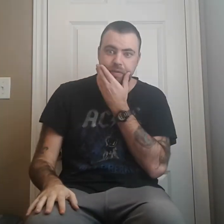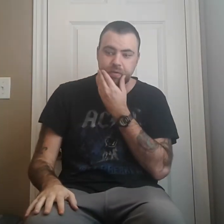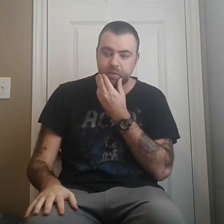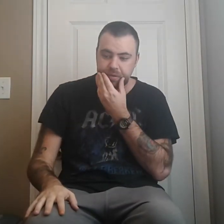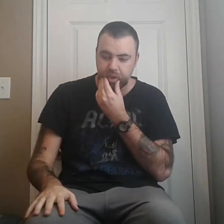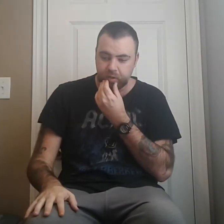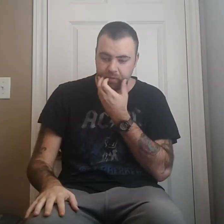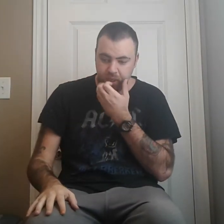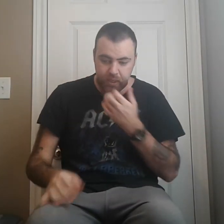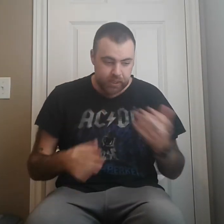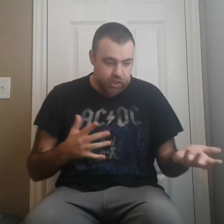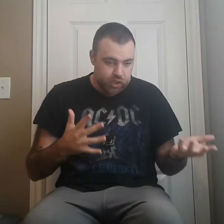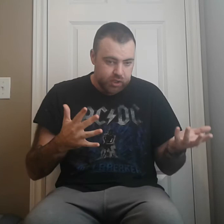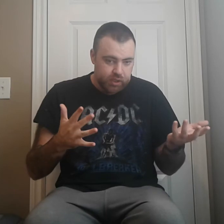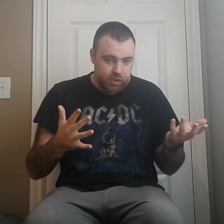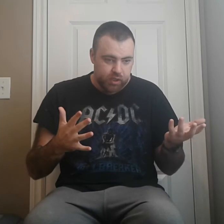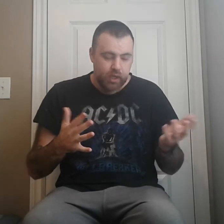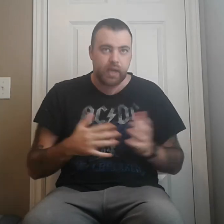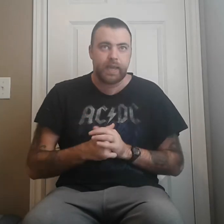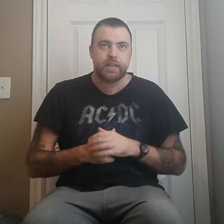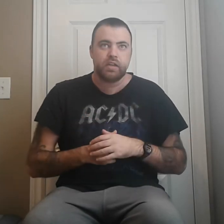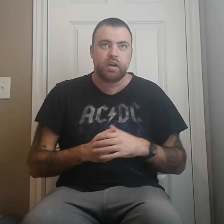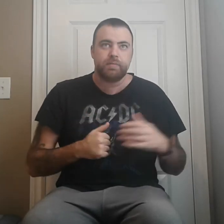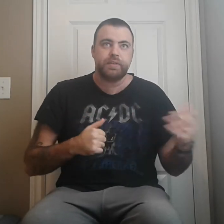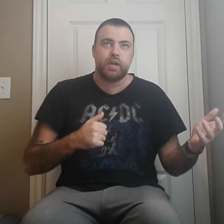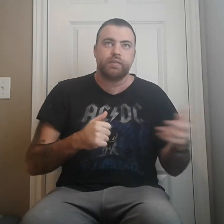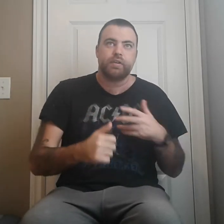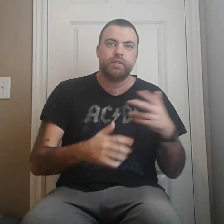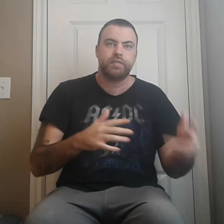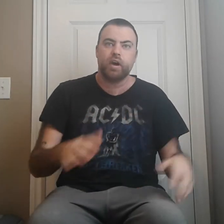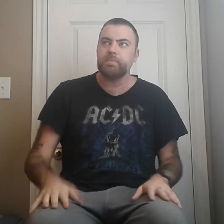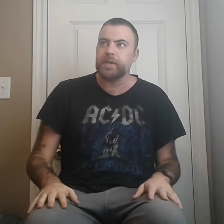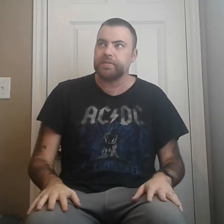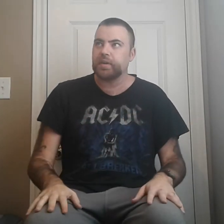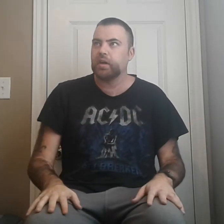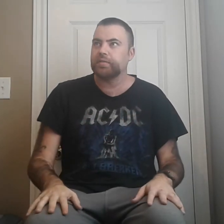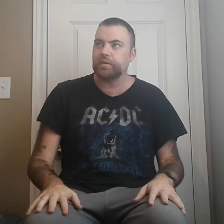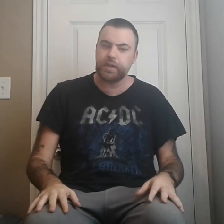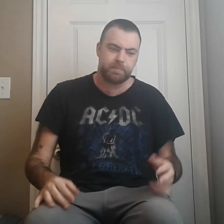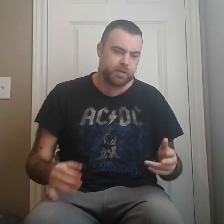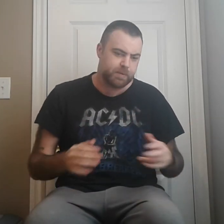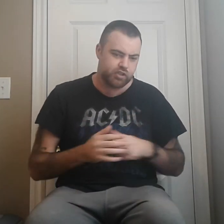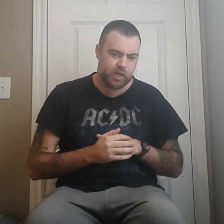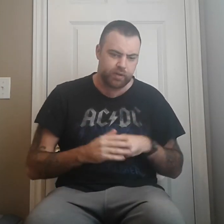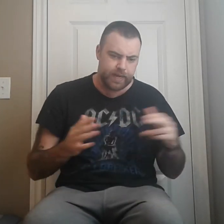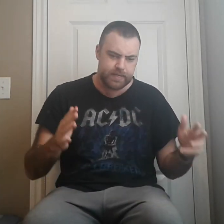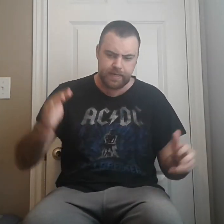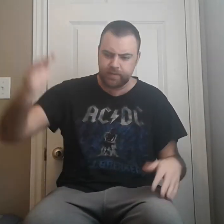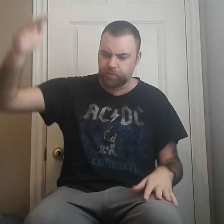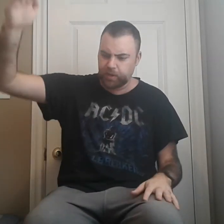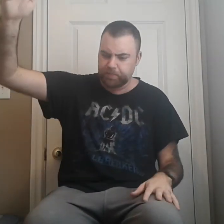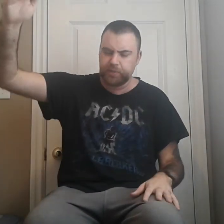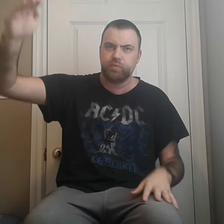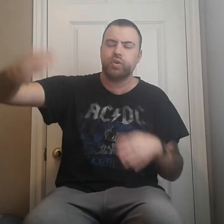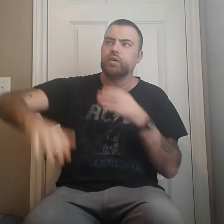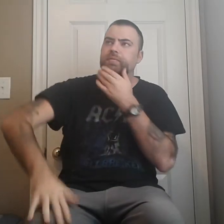one, you know, uh, ending off the other zombies. So that's pretty much how it ended. They were up on the roof.